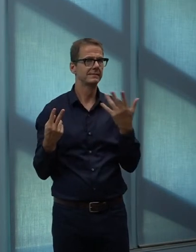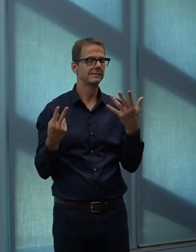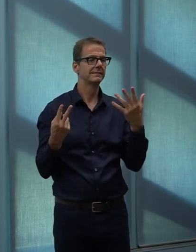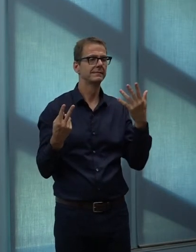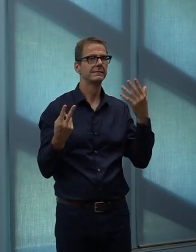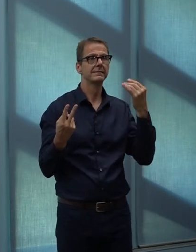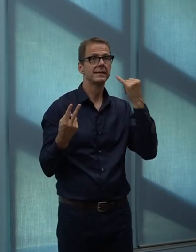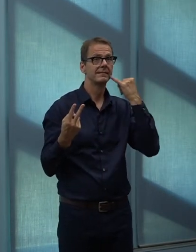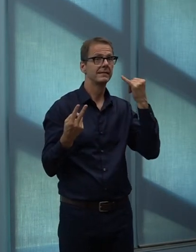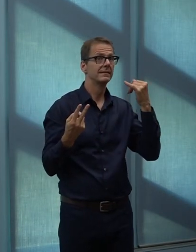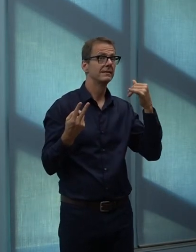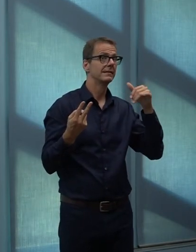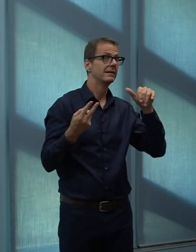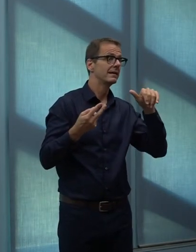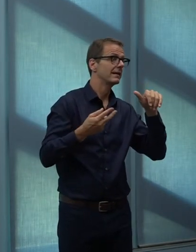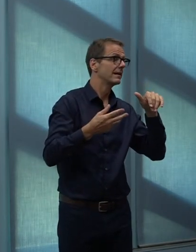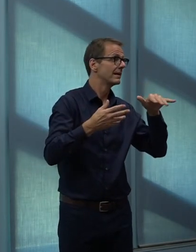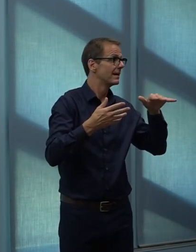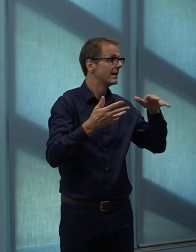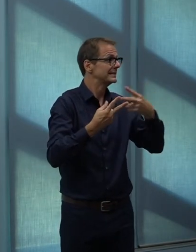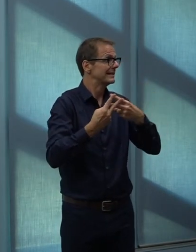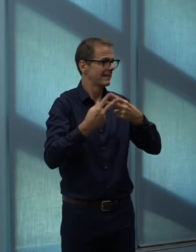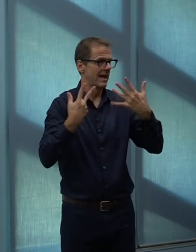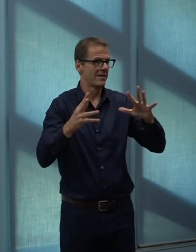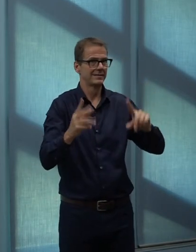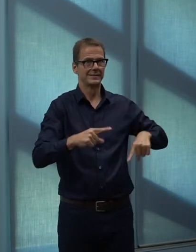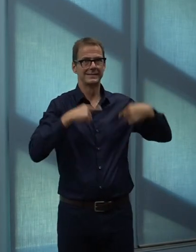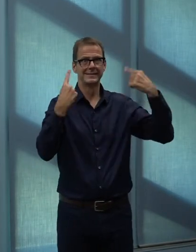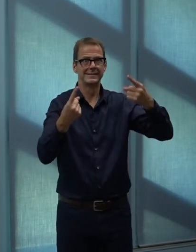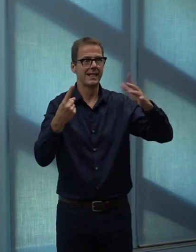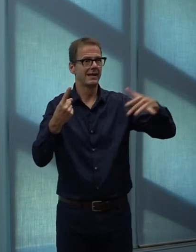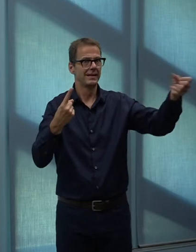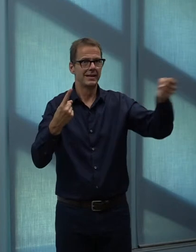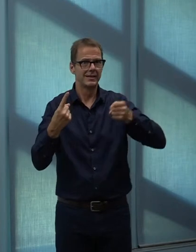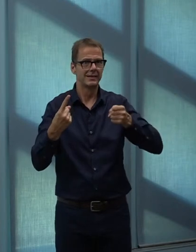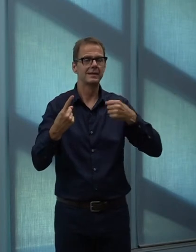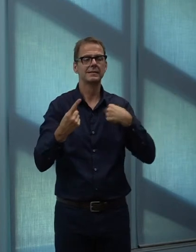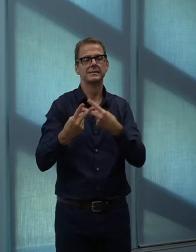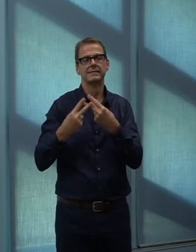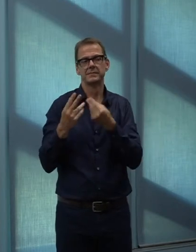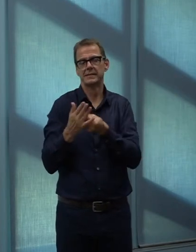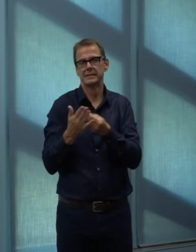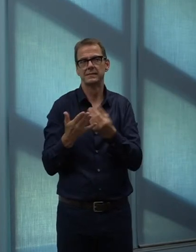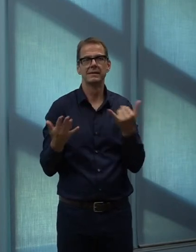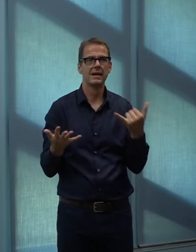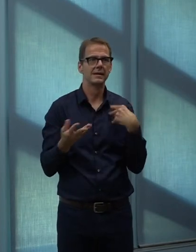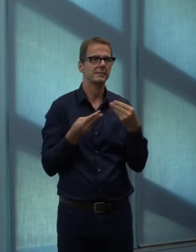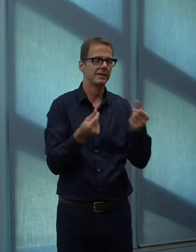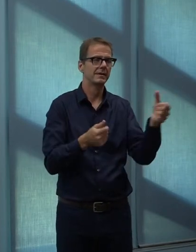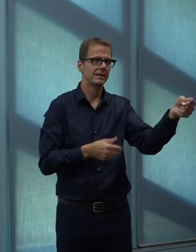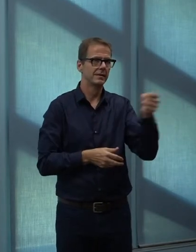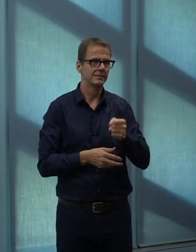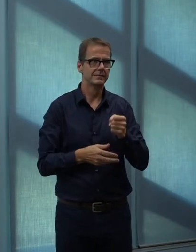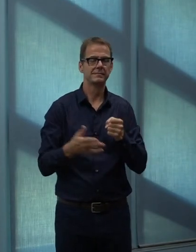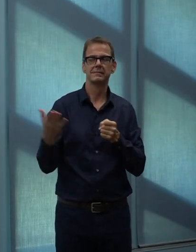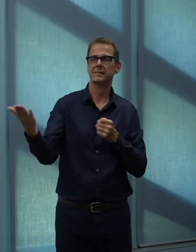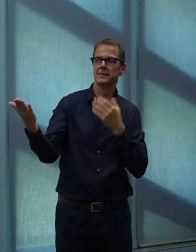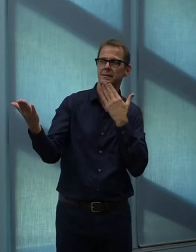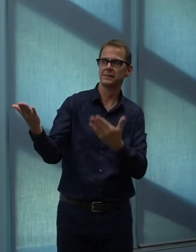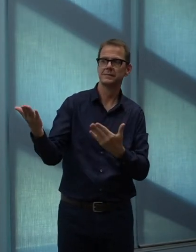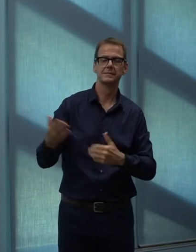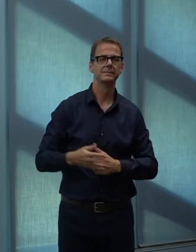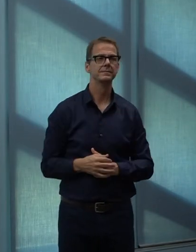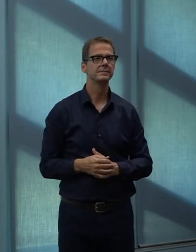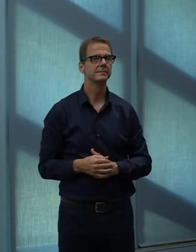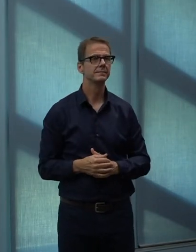recalling staff in order to achieve those financial savings. Thanks, Jeremy, and thanks, everyone. We will speak with you